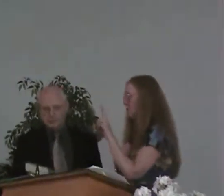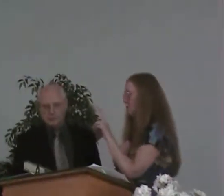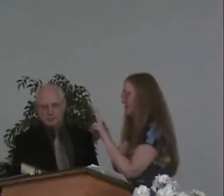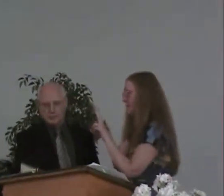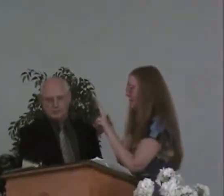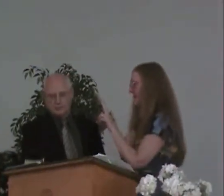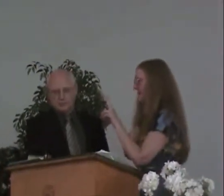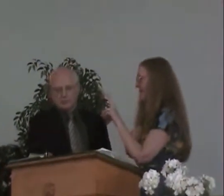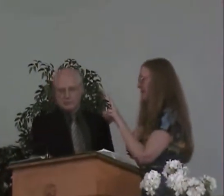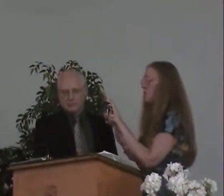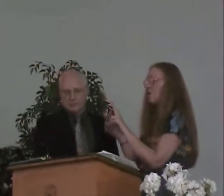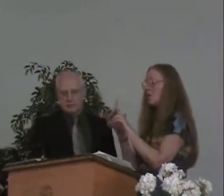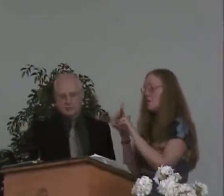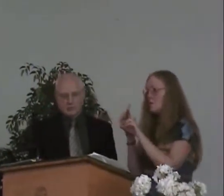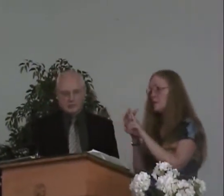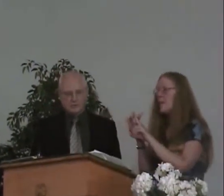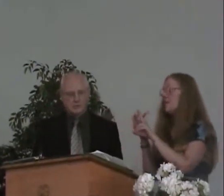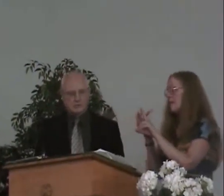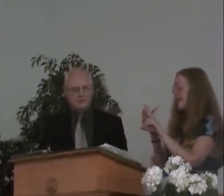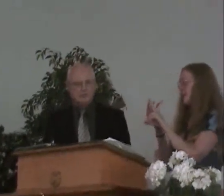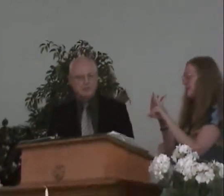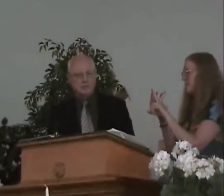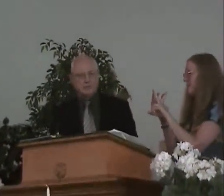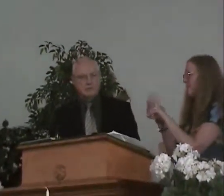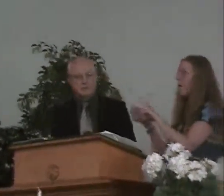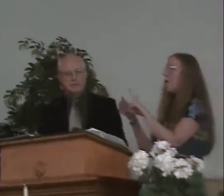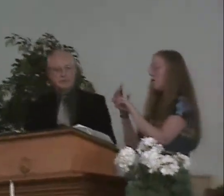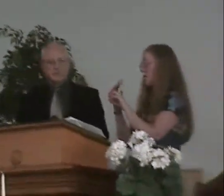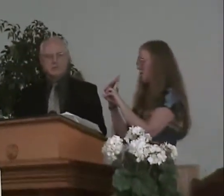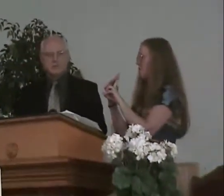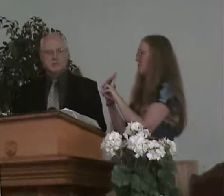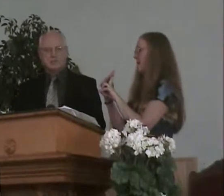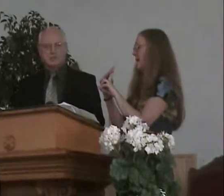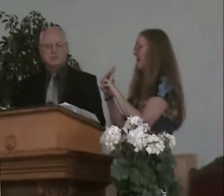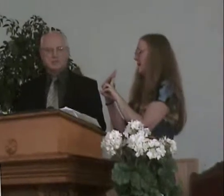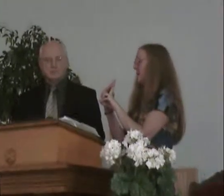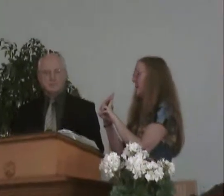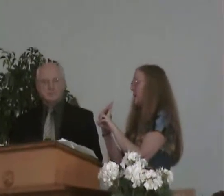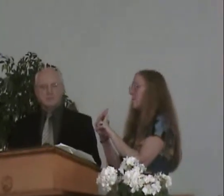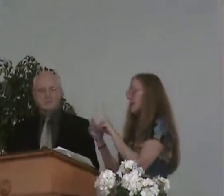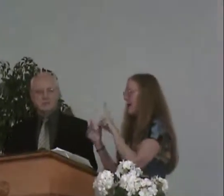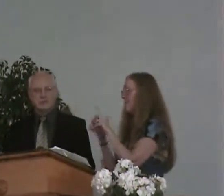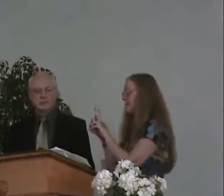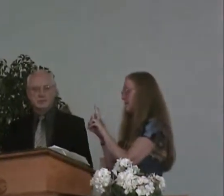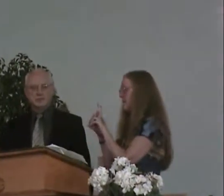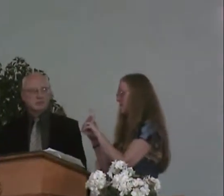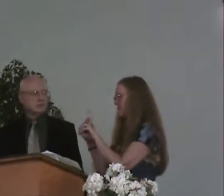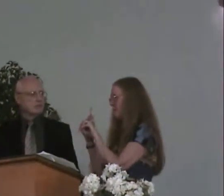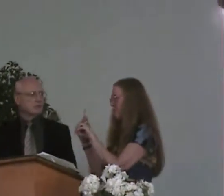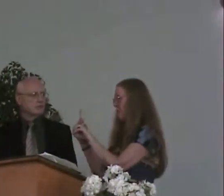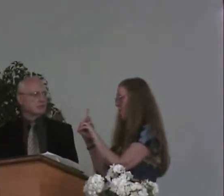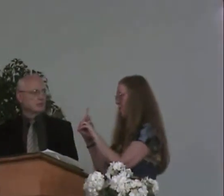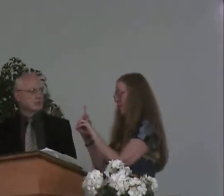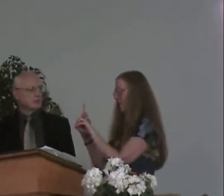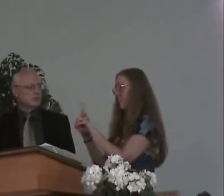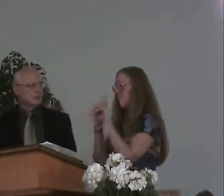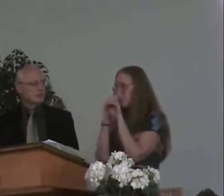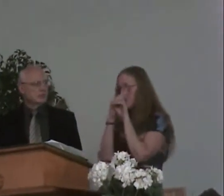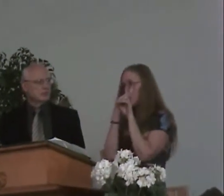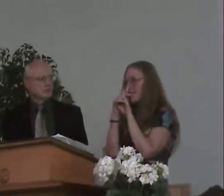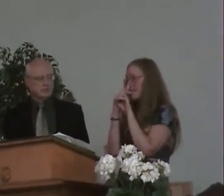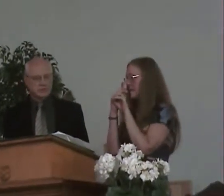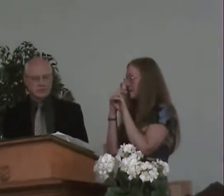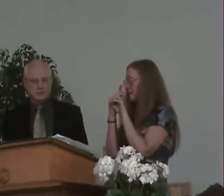You only have two choices and then plans. You're going to choose Satan, or you're going to choose God. But God wants to promise to both,